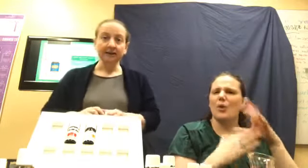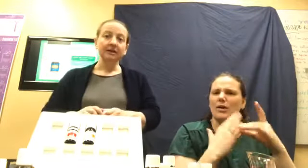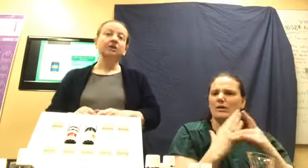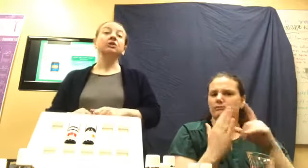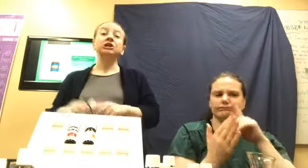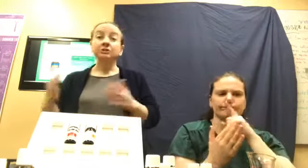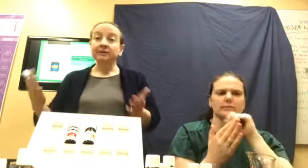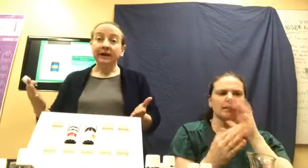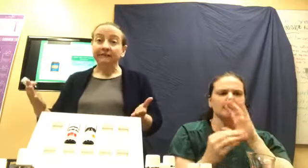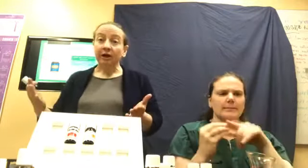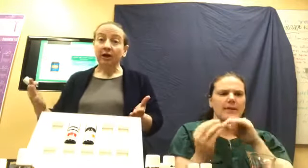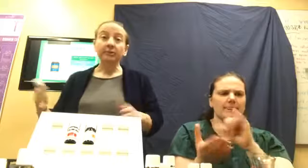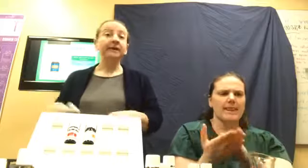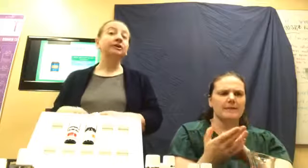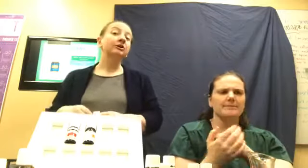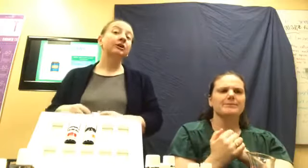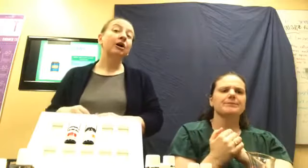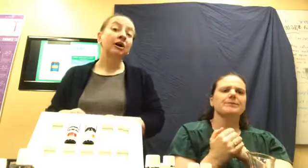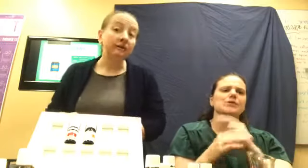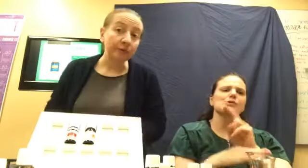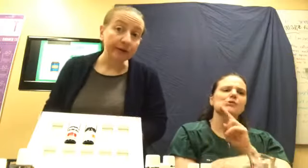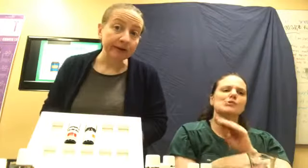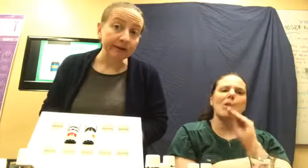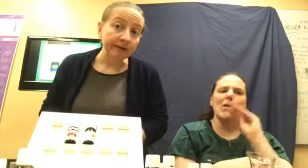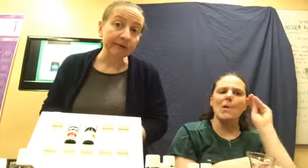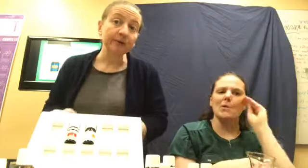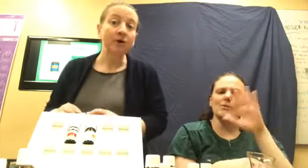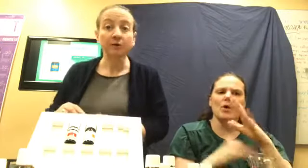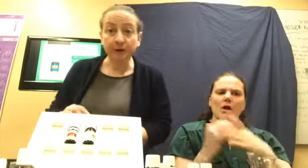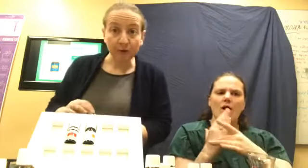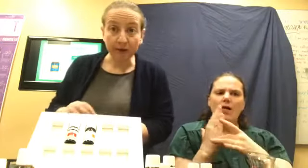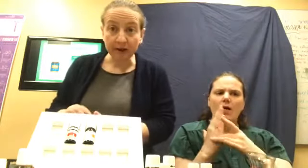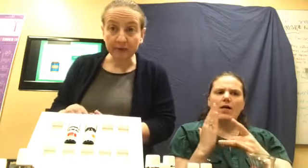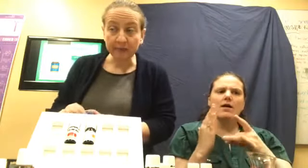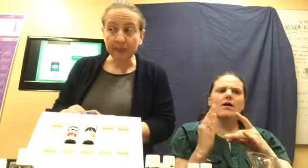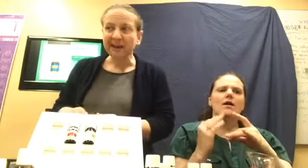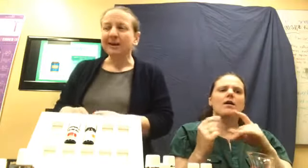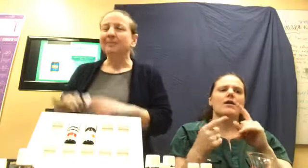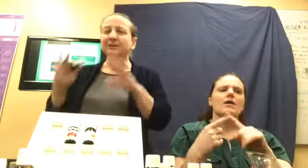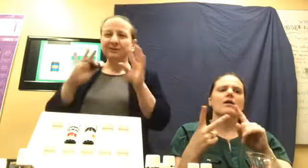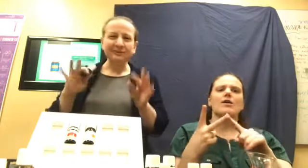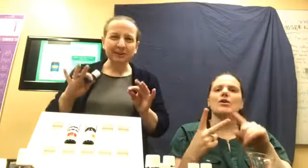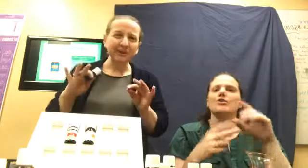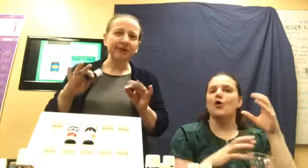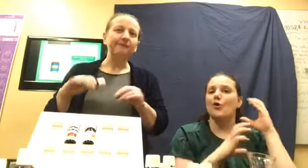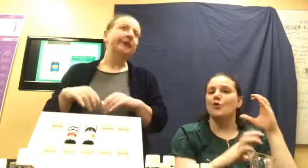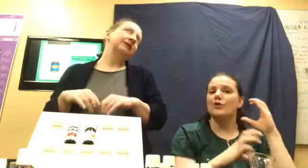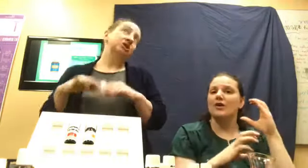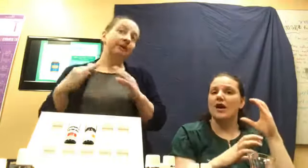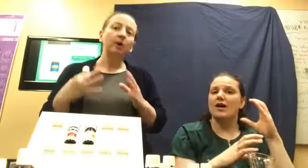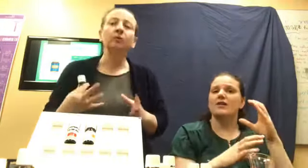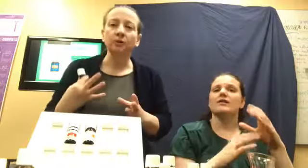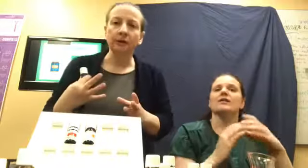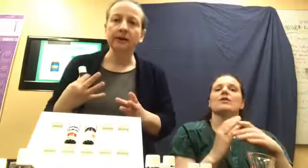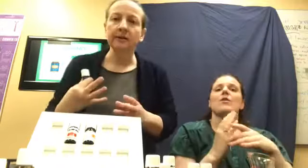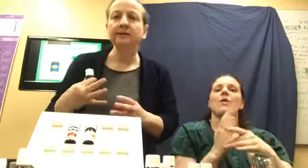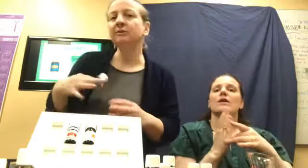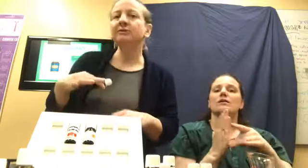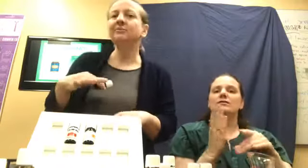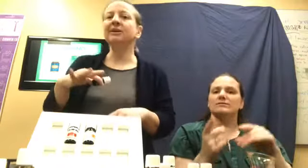You can use what you have at home, like your olive oil or your coconut oil, but don't use it with a, like a GMO oil. Like don't use it with